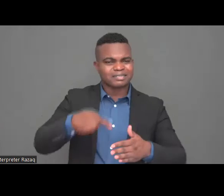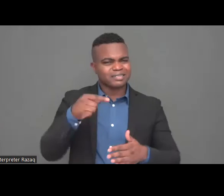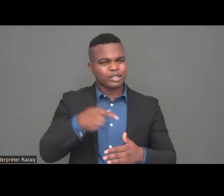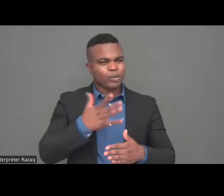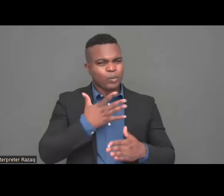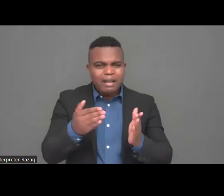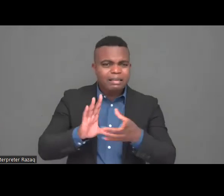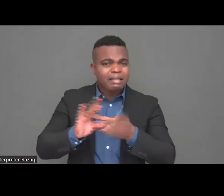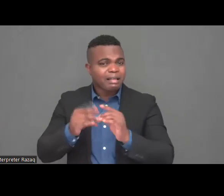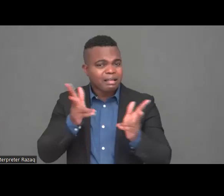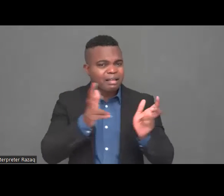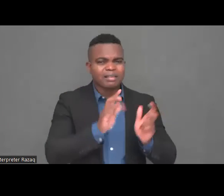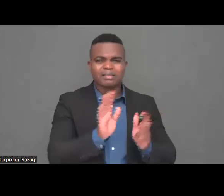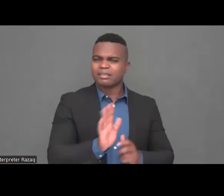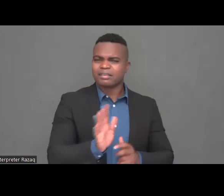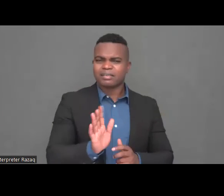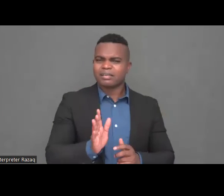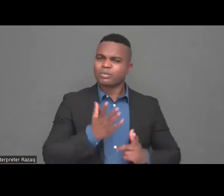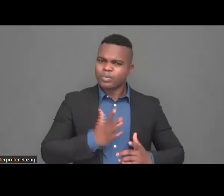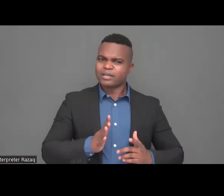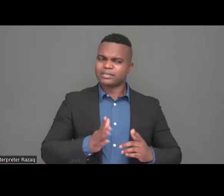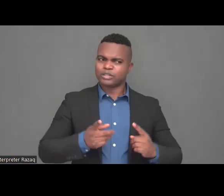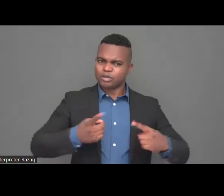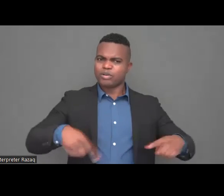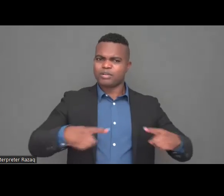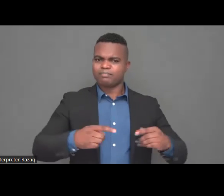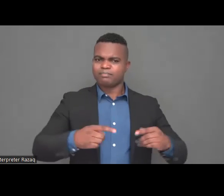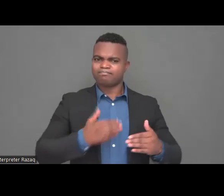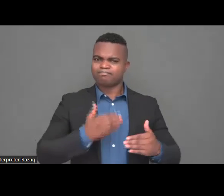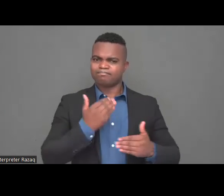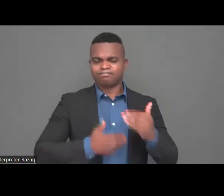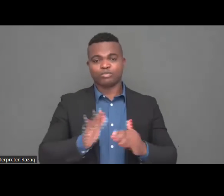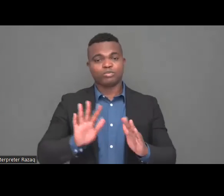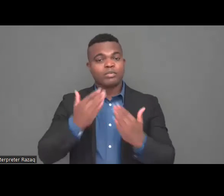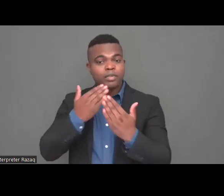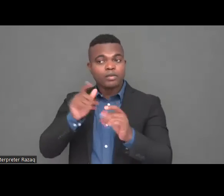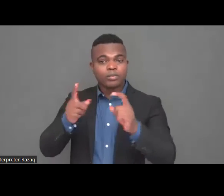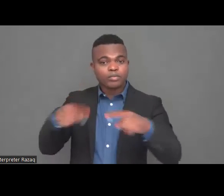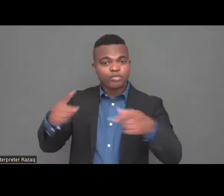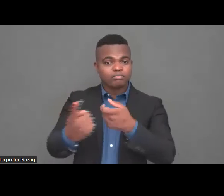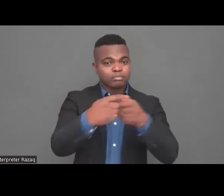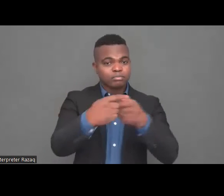just the next step in what we need to do be strong we are with you and you are being hurt thank you